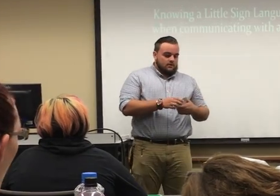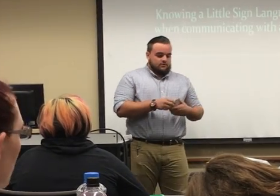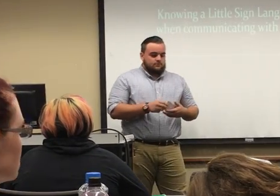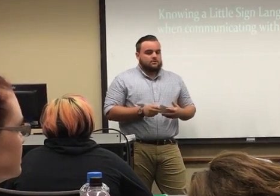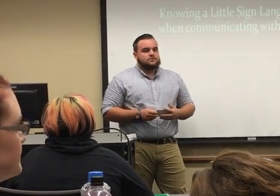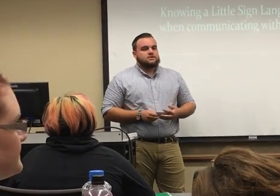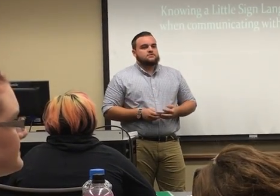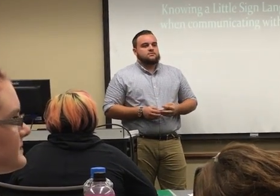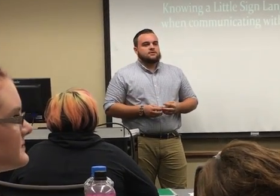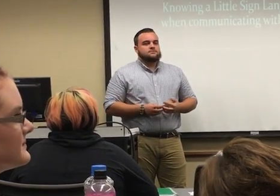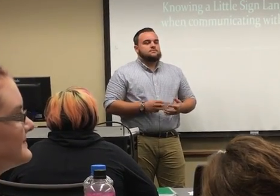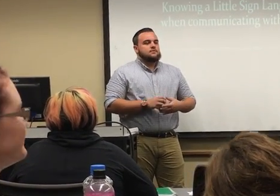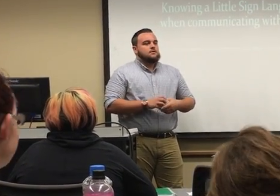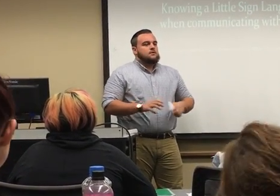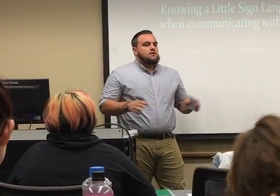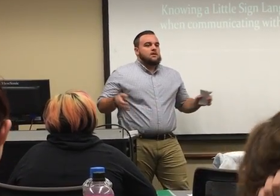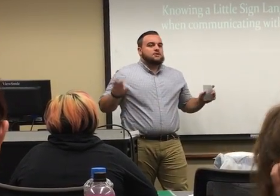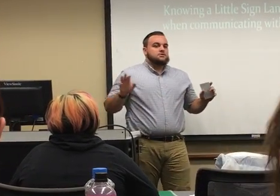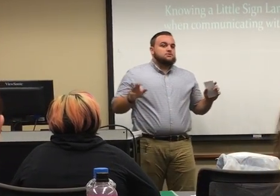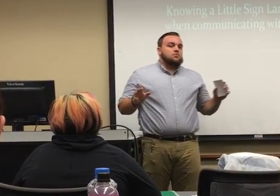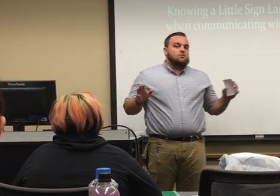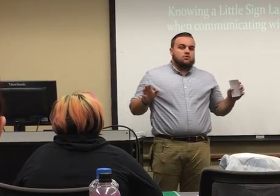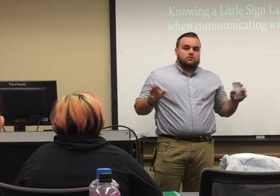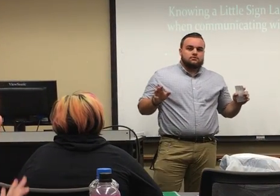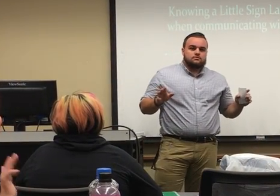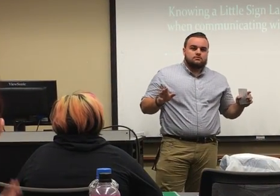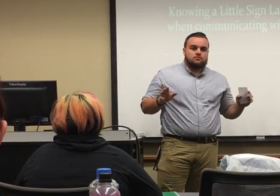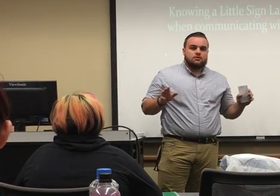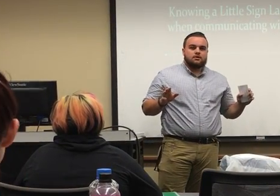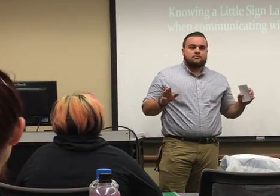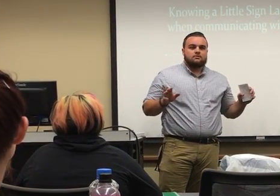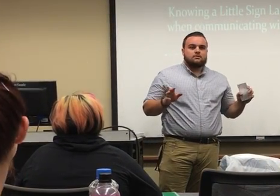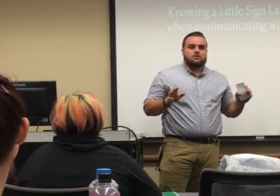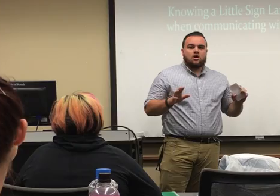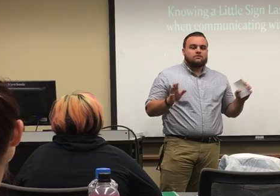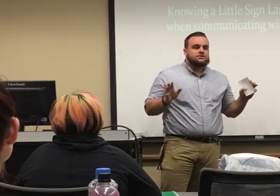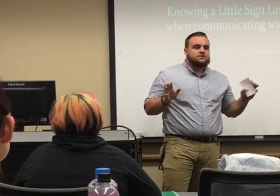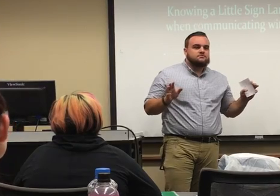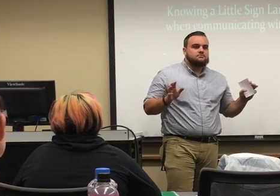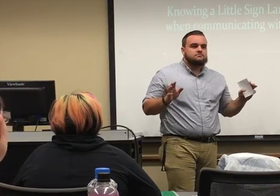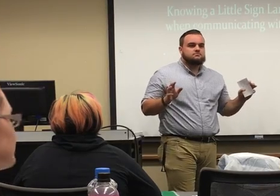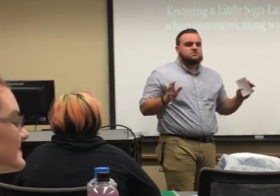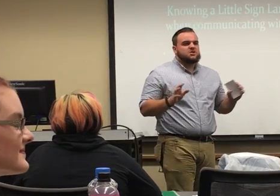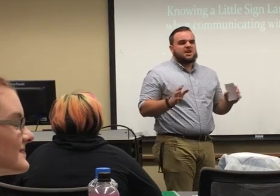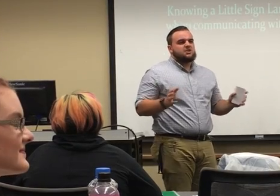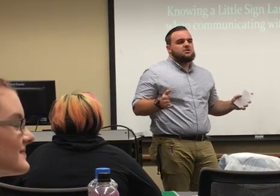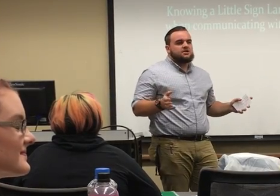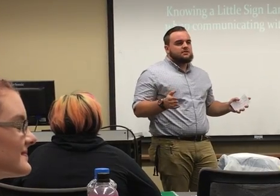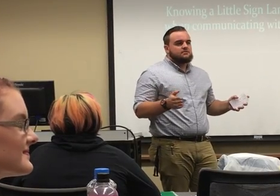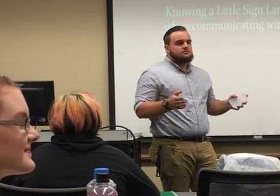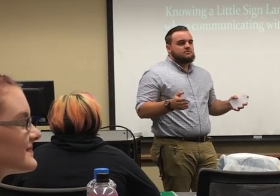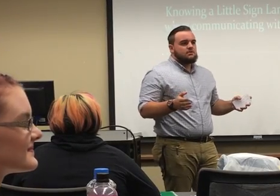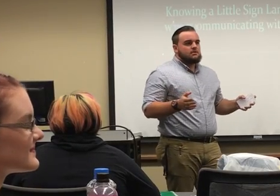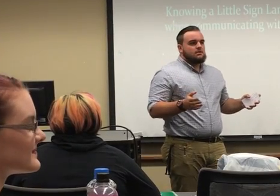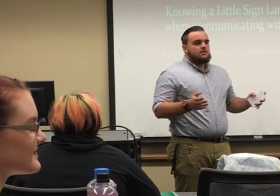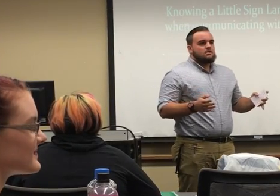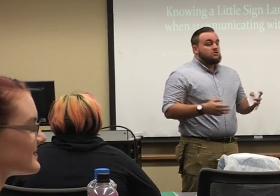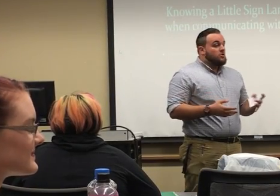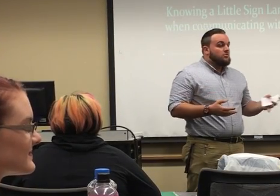Here's what I want you guys to imagine. Imagine a normal world where all of a sudden you can't hear anything. You're the only